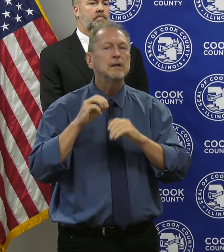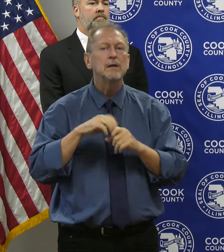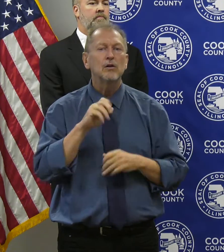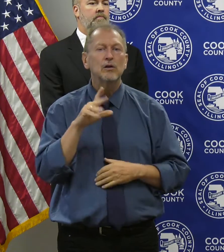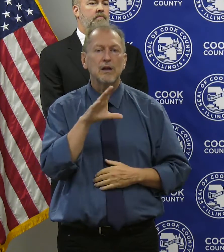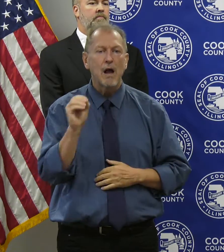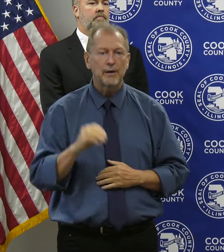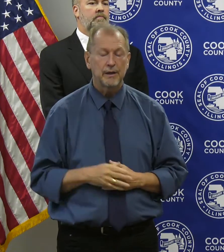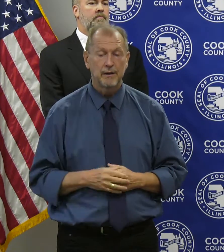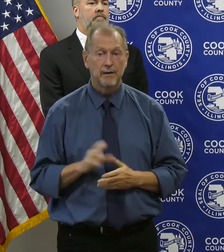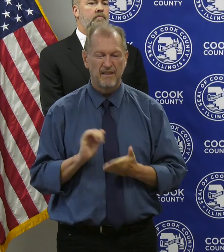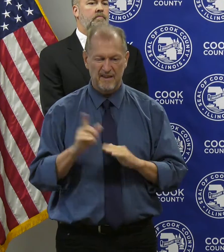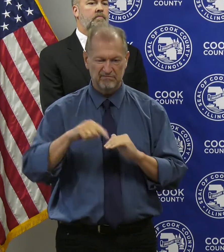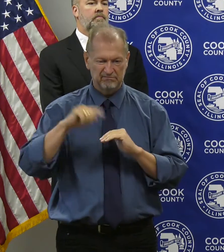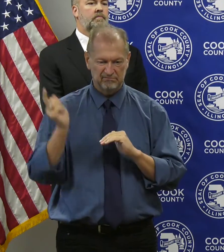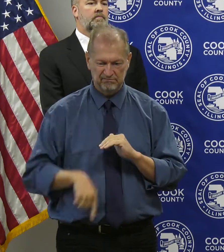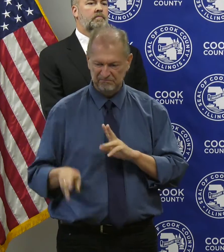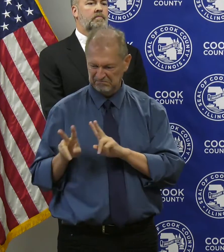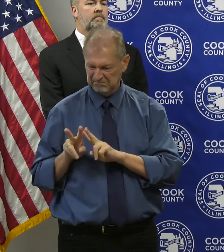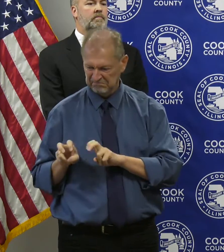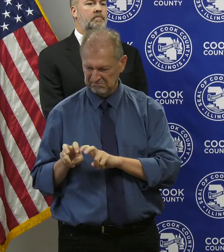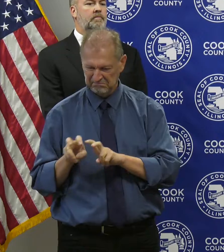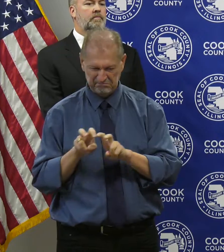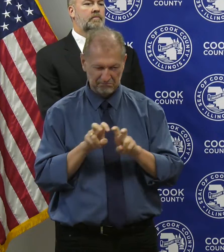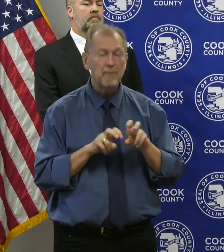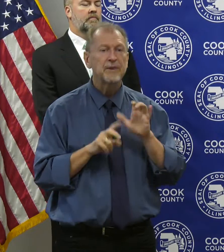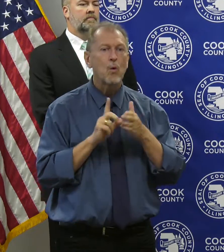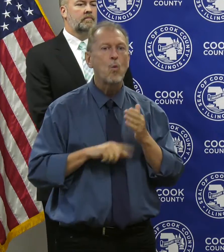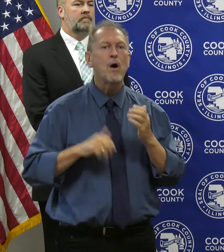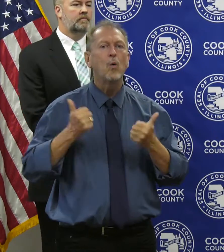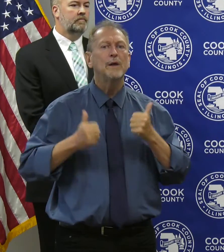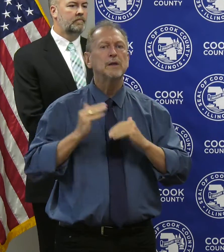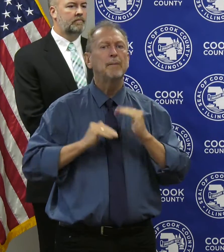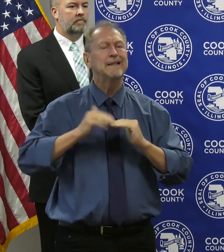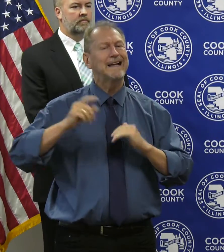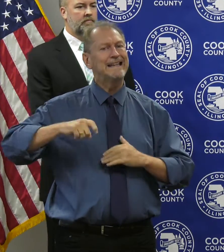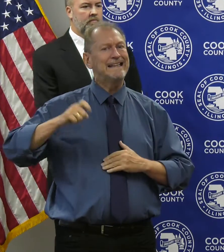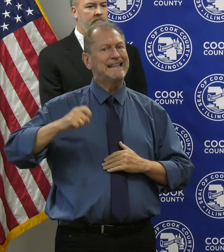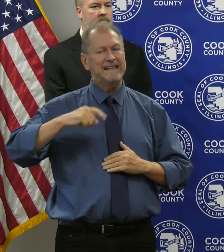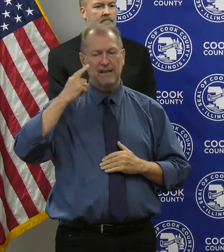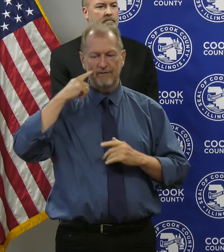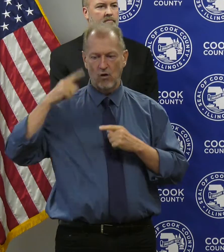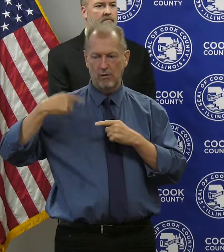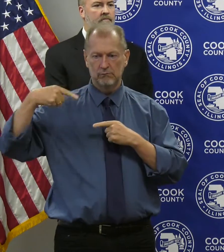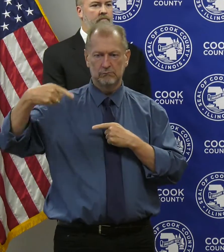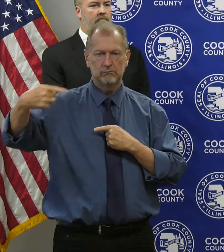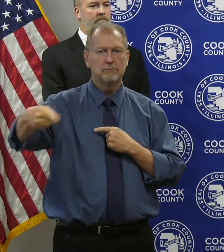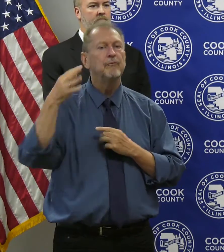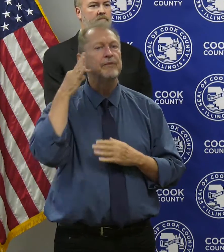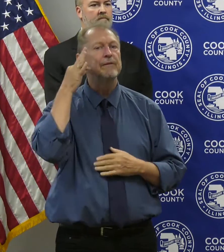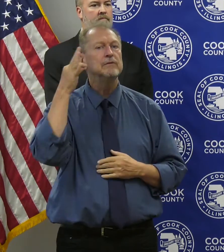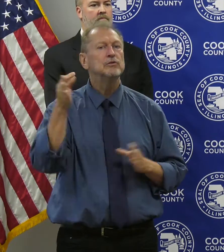These in-depth evaluations gave us a really good roadmap to continue making impacts together in the future.